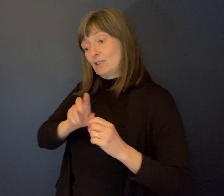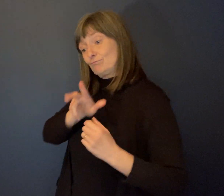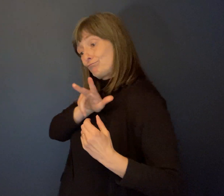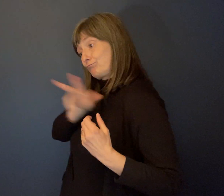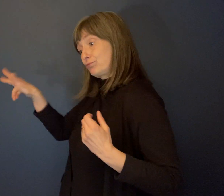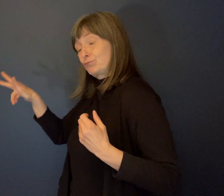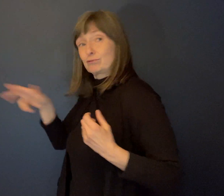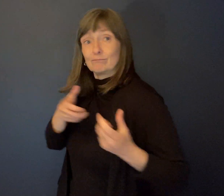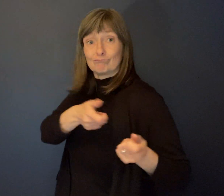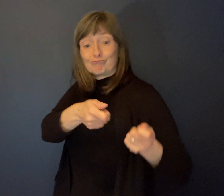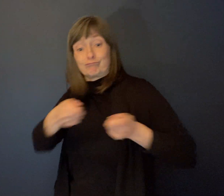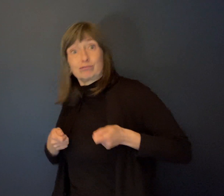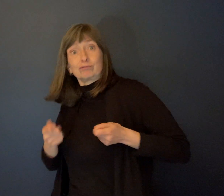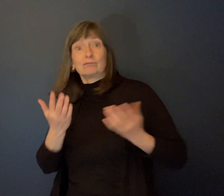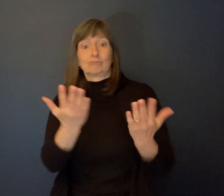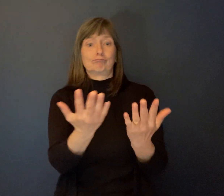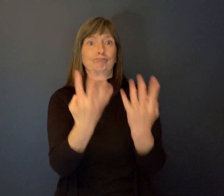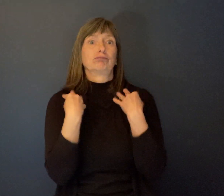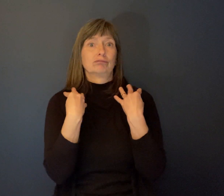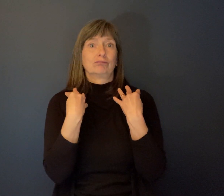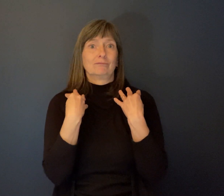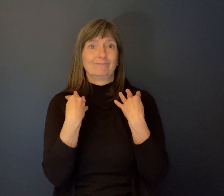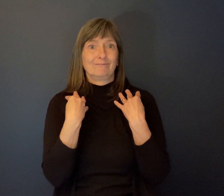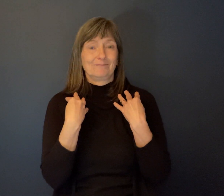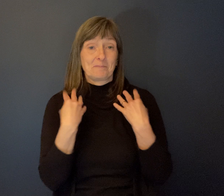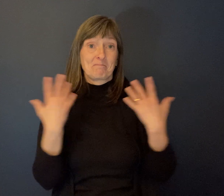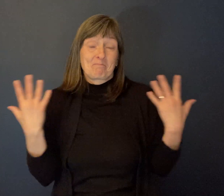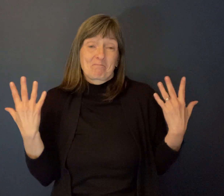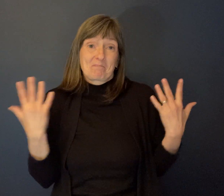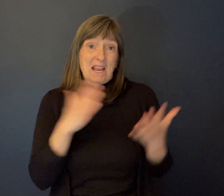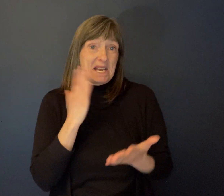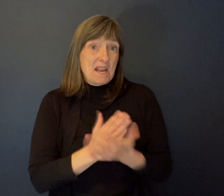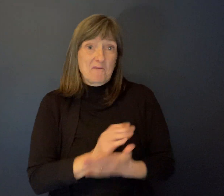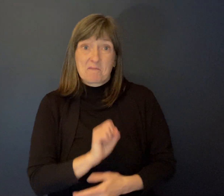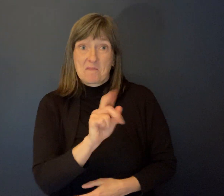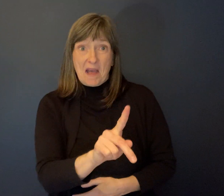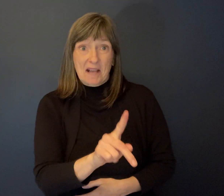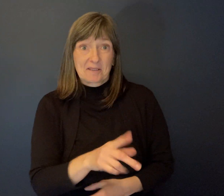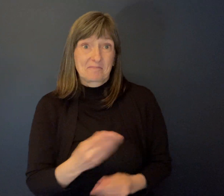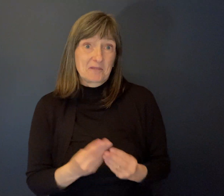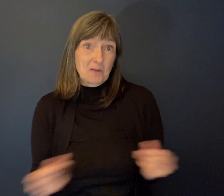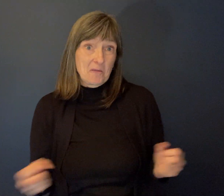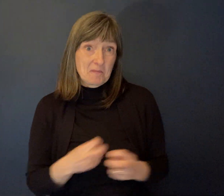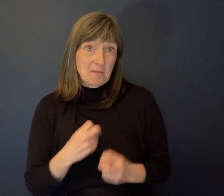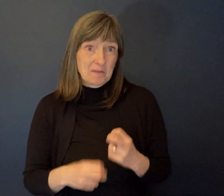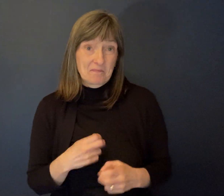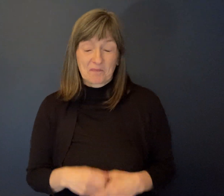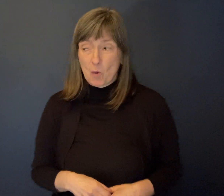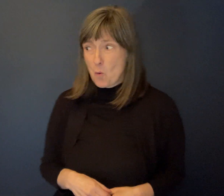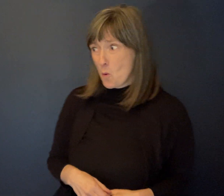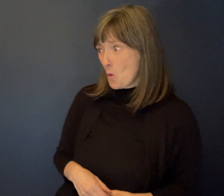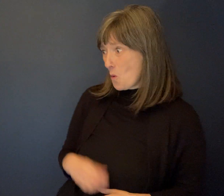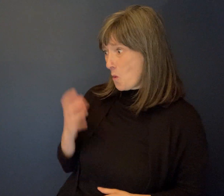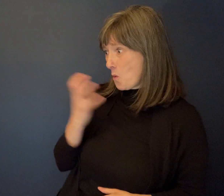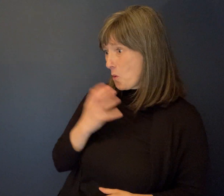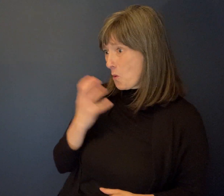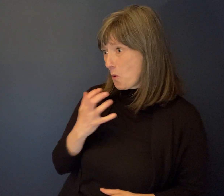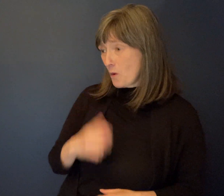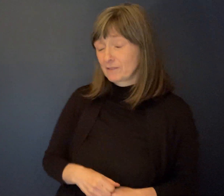say, problem solved. So, I mean, that was pretty dramatic. It was very dramatic, but so much fun, Maddie.